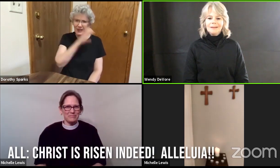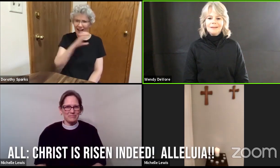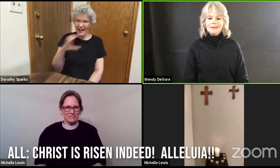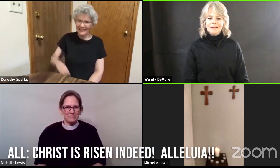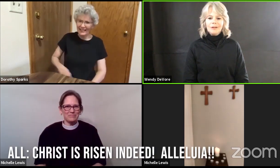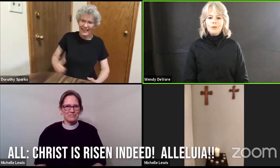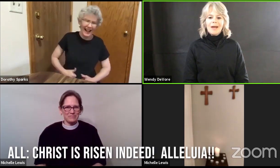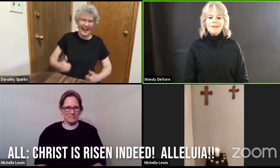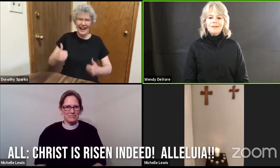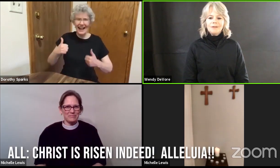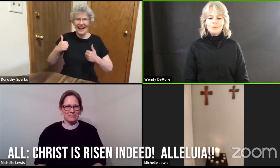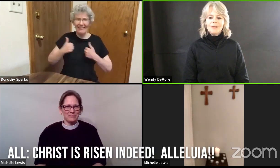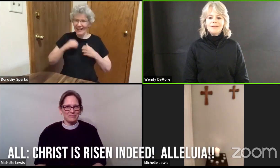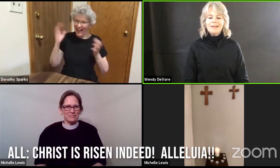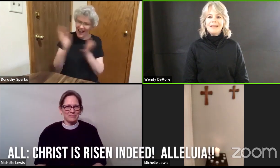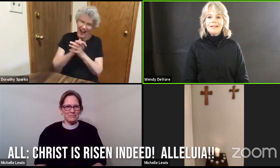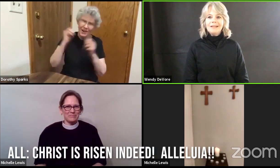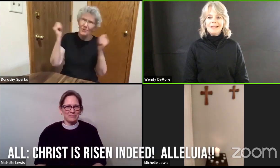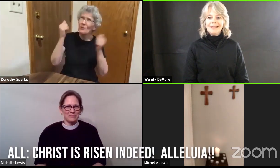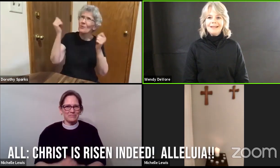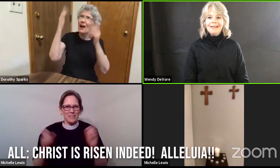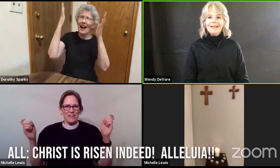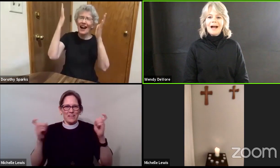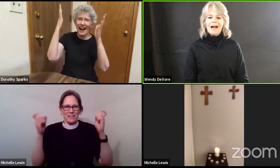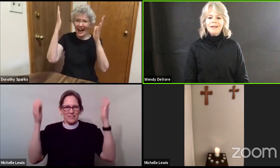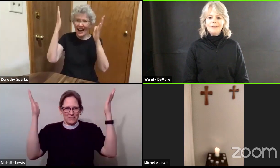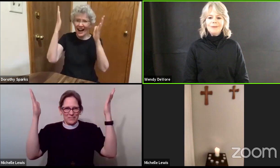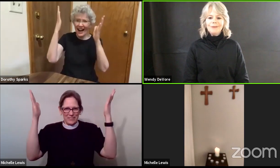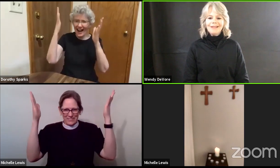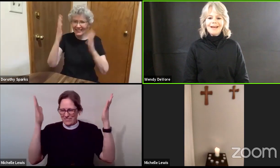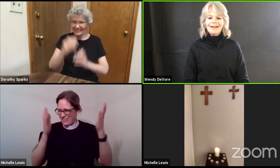Christ is risen indeed. Alleluia.